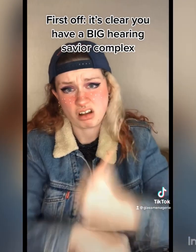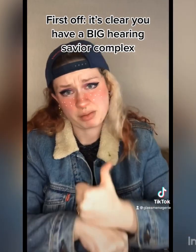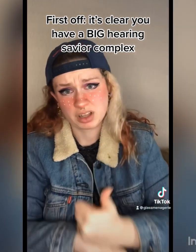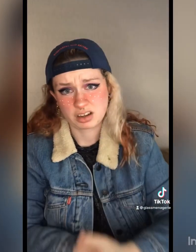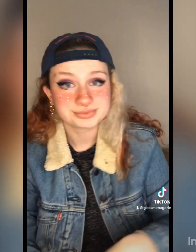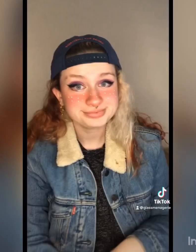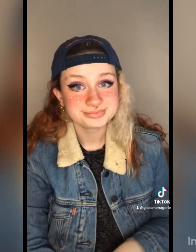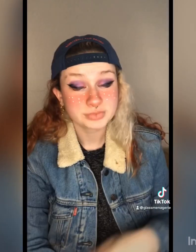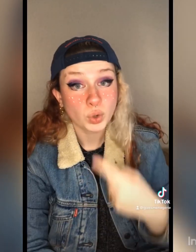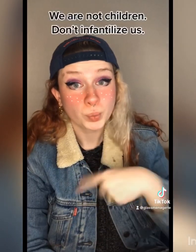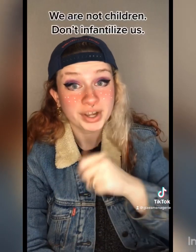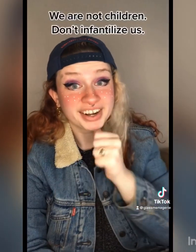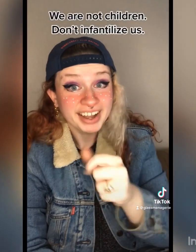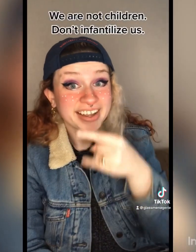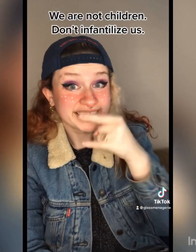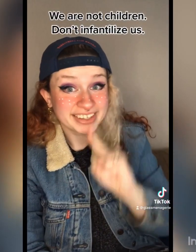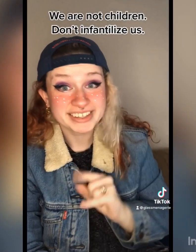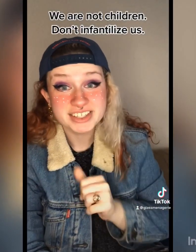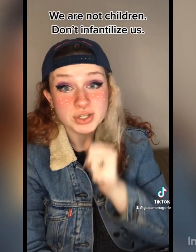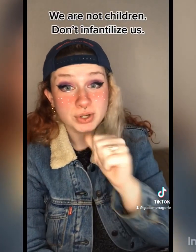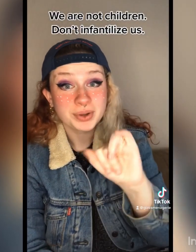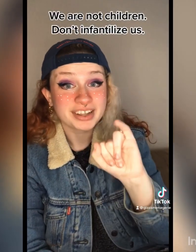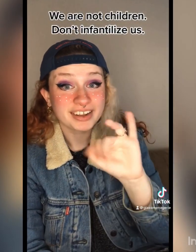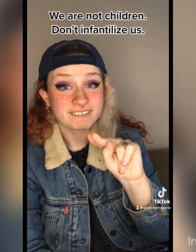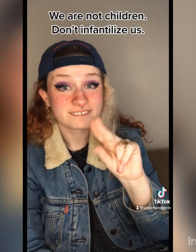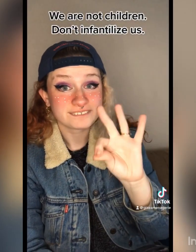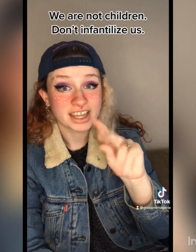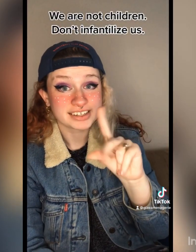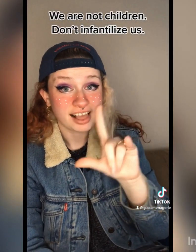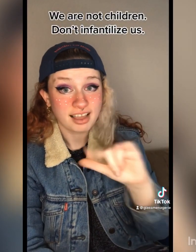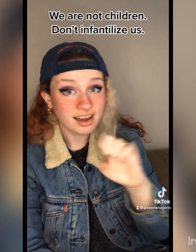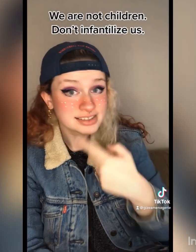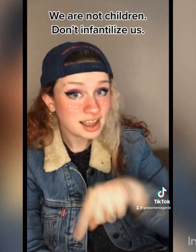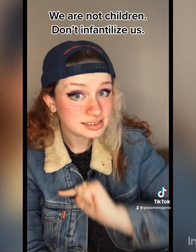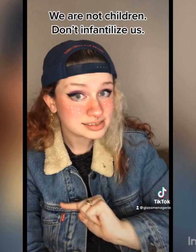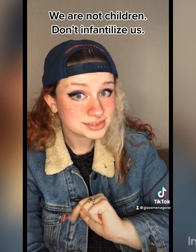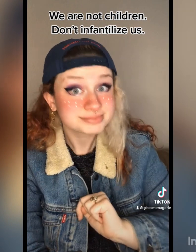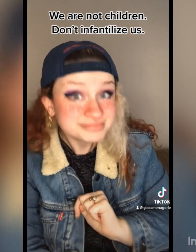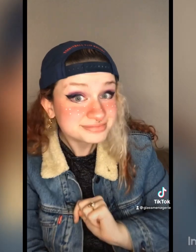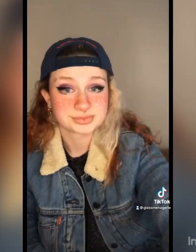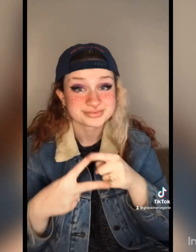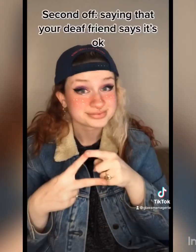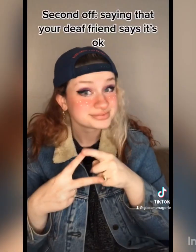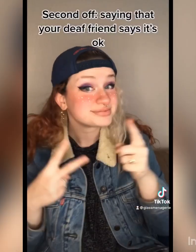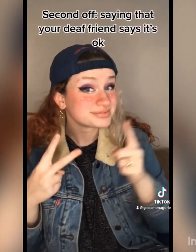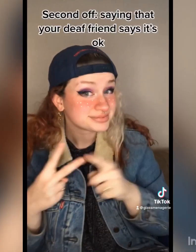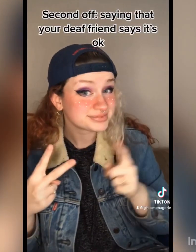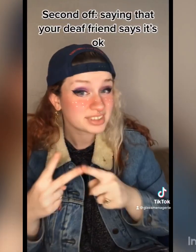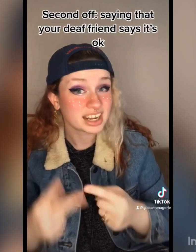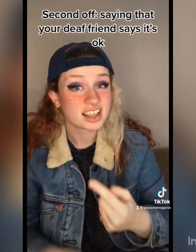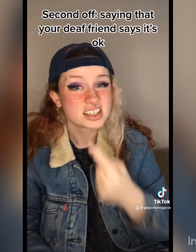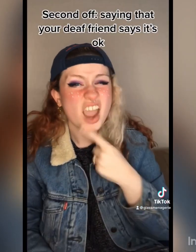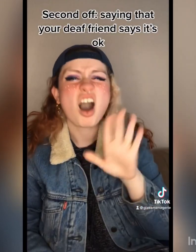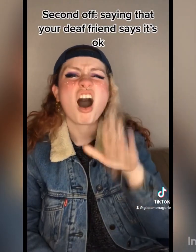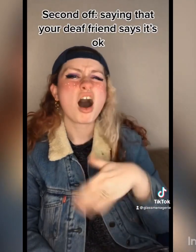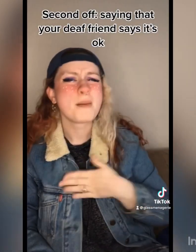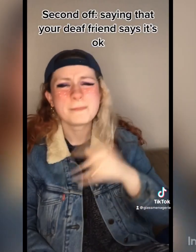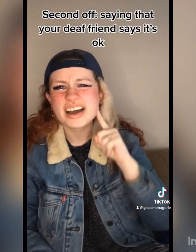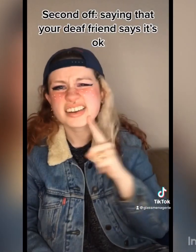complex. We are not children. Don't infantilize us. Second off, saying that your